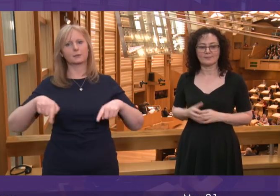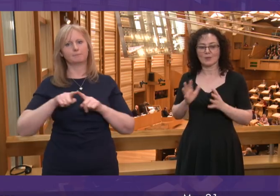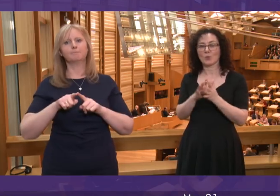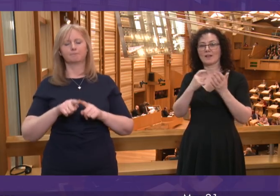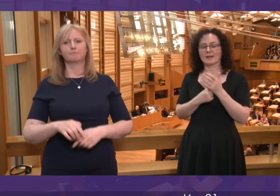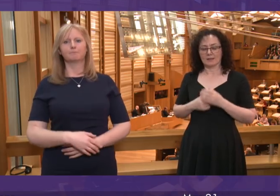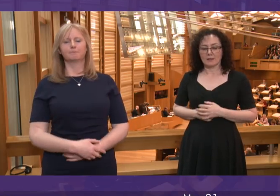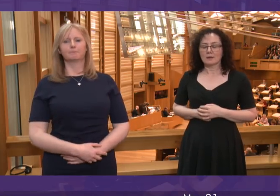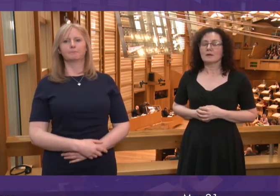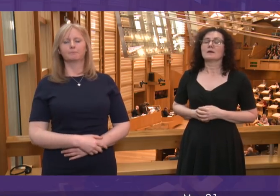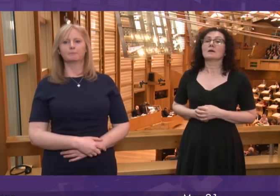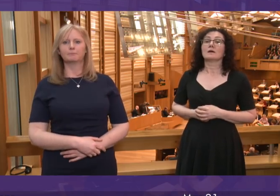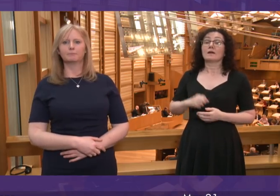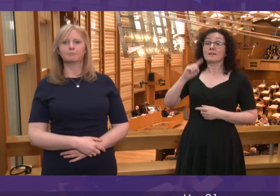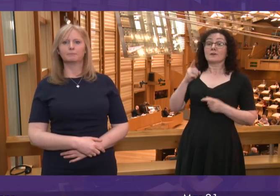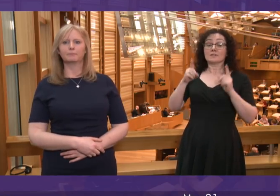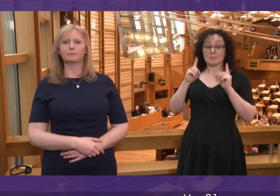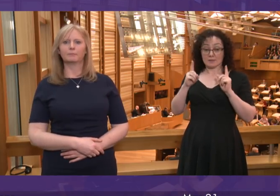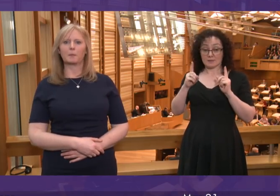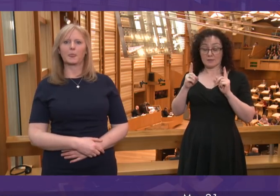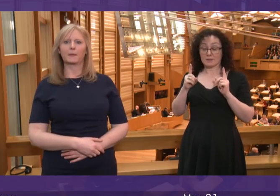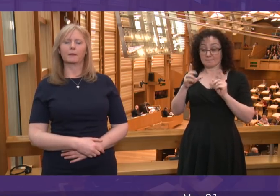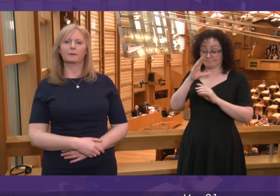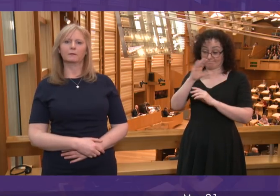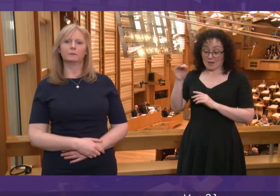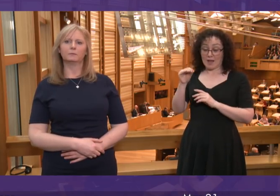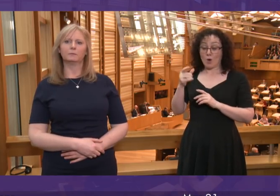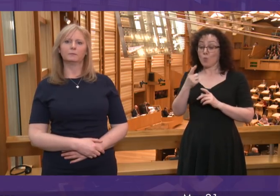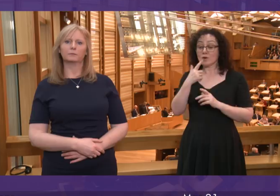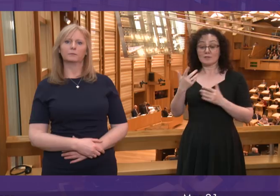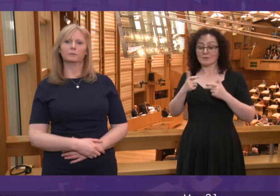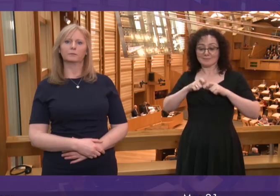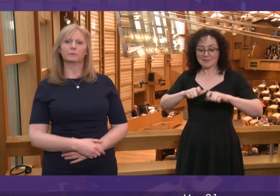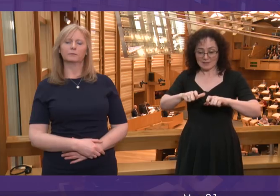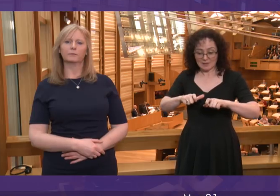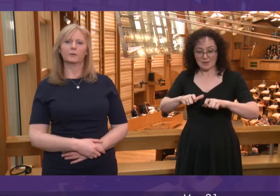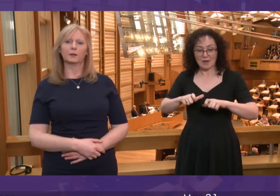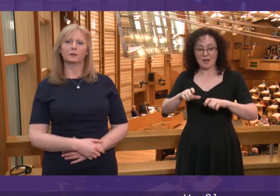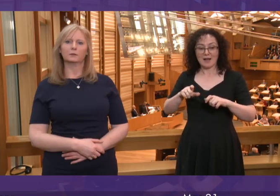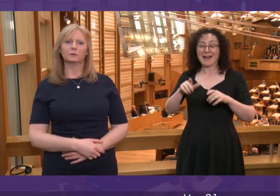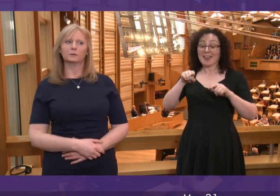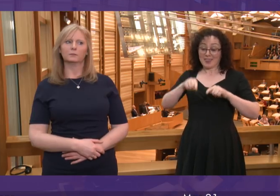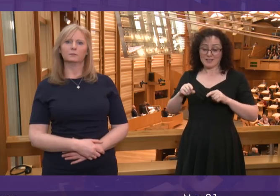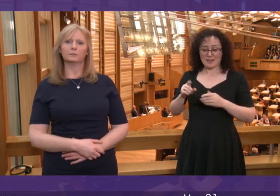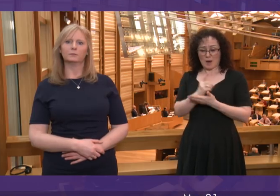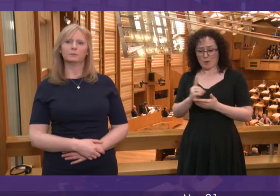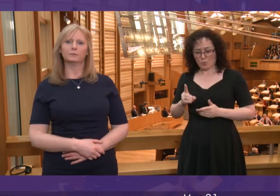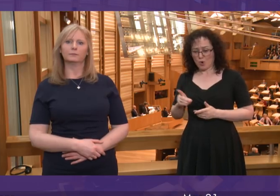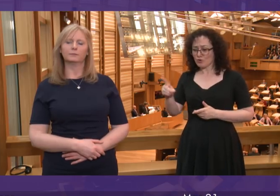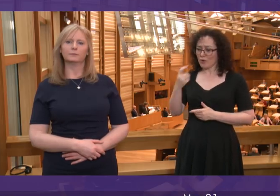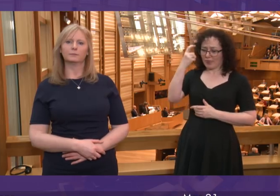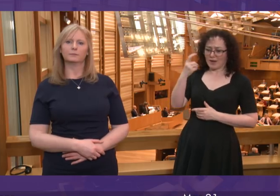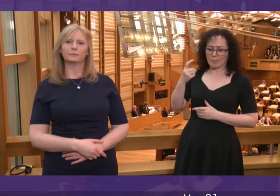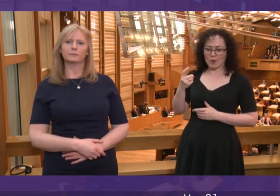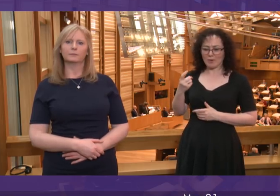The First Minister is wrong. The inconsistency is that to believe that breaking up an economic partnership of 40 years